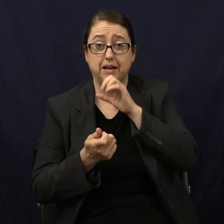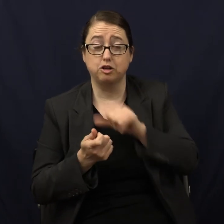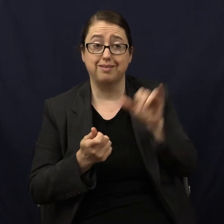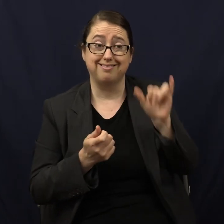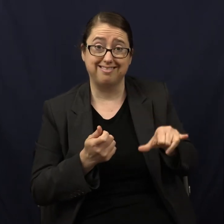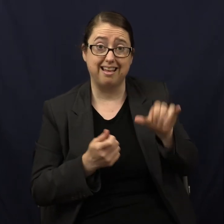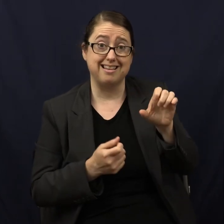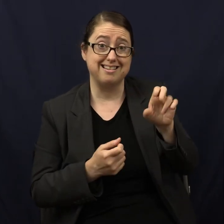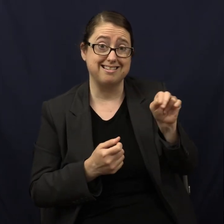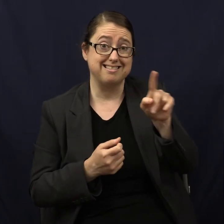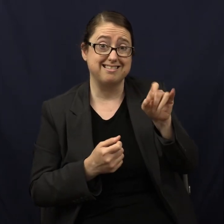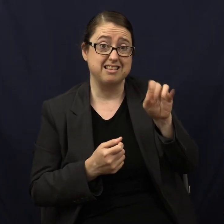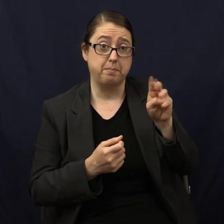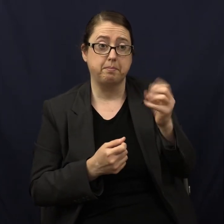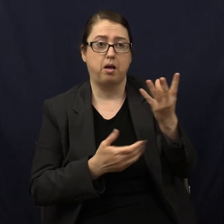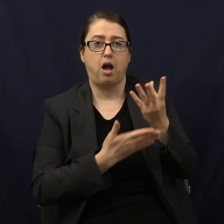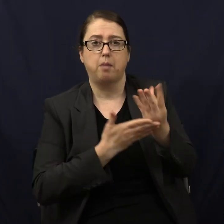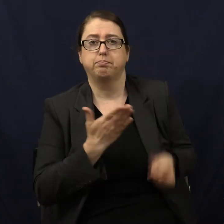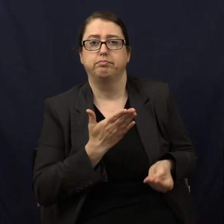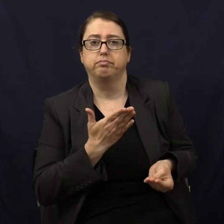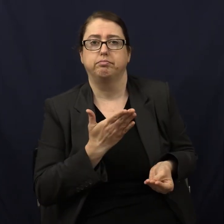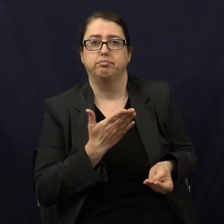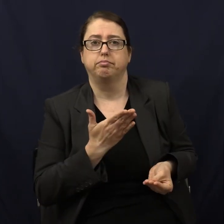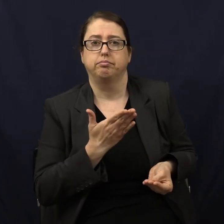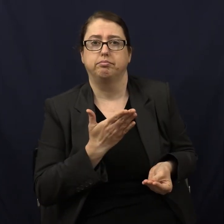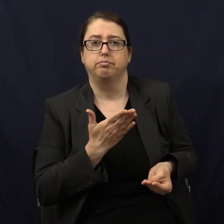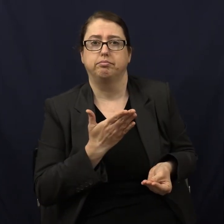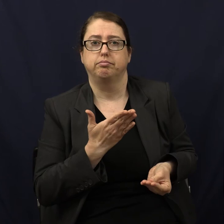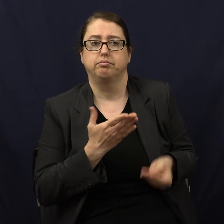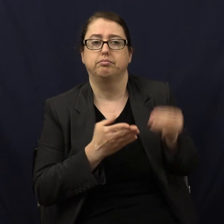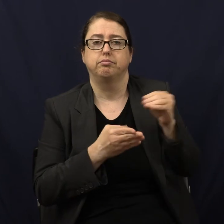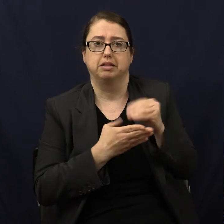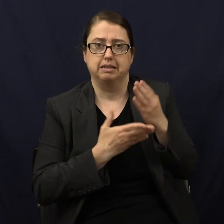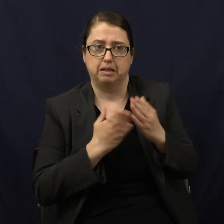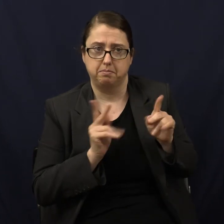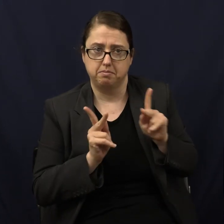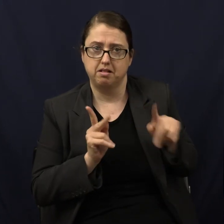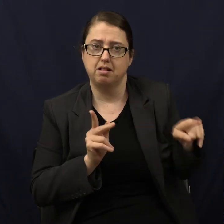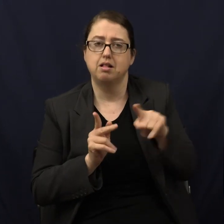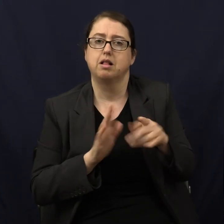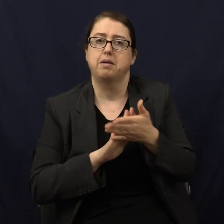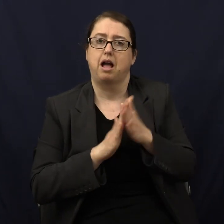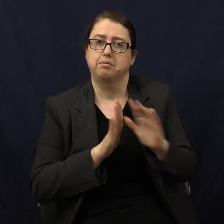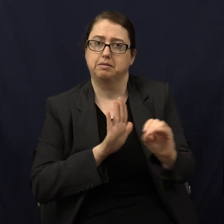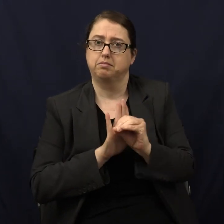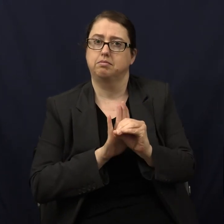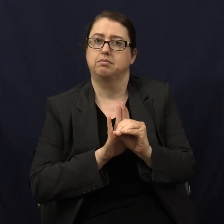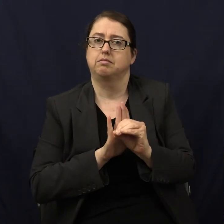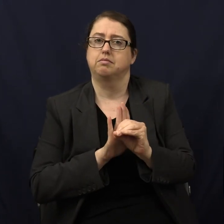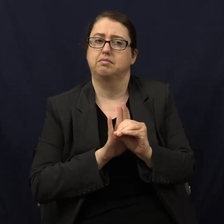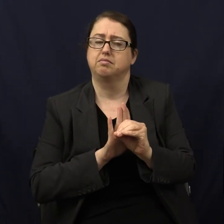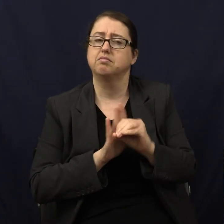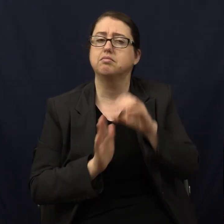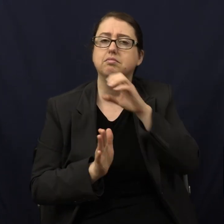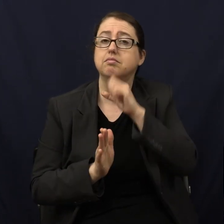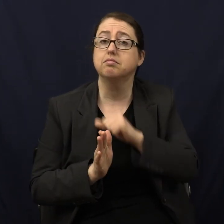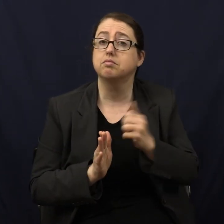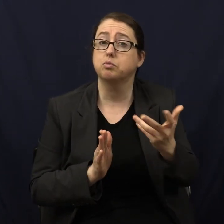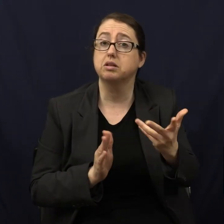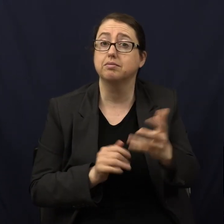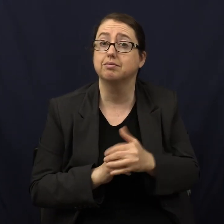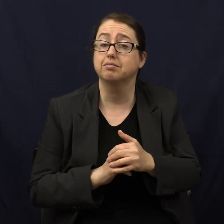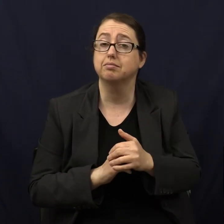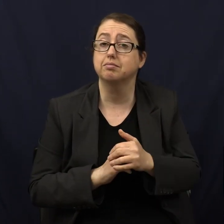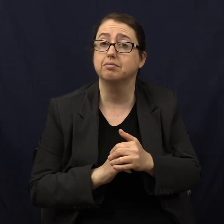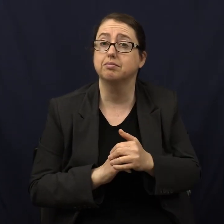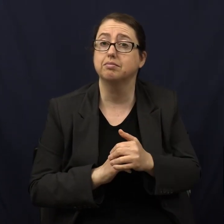and it goes to almost zero in some people. Anyone want to guess what age that is?